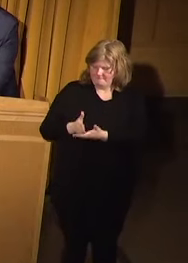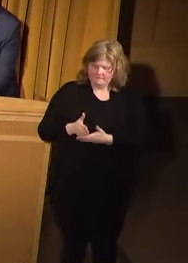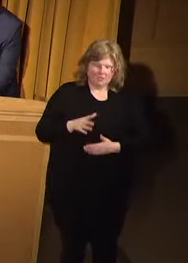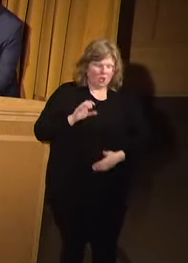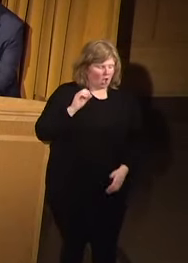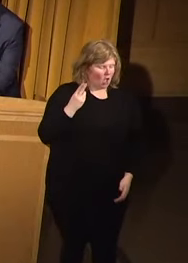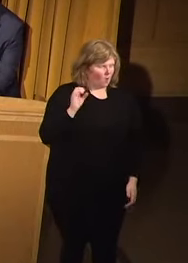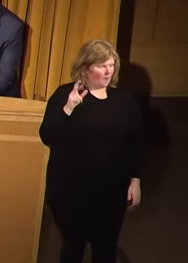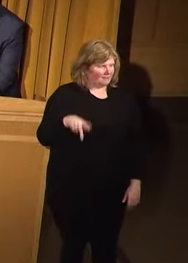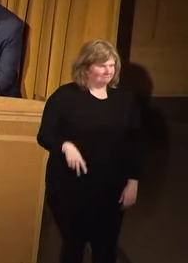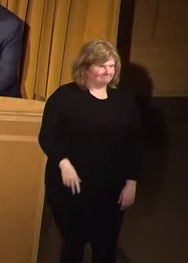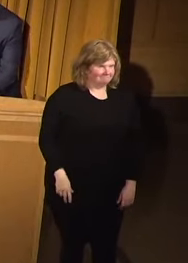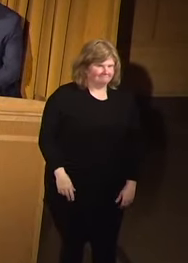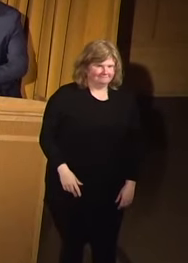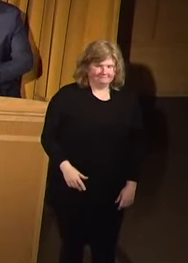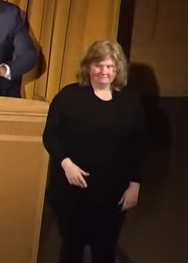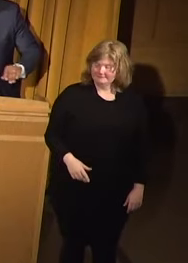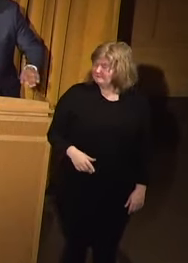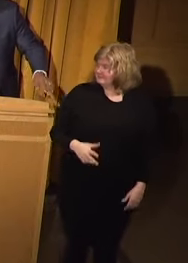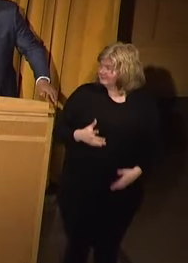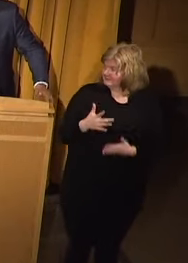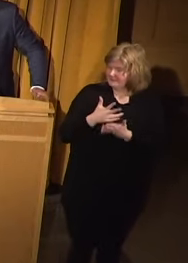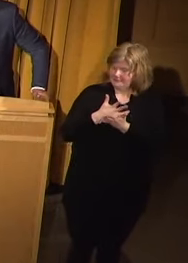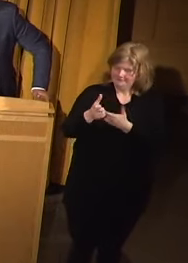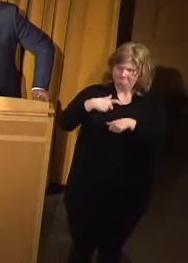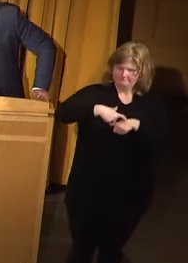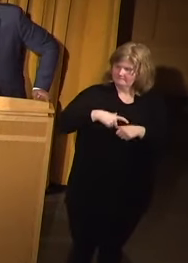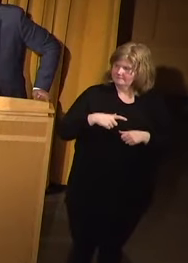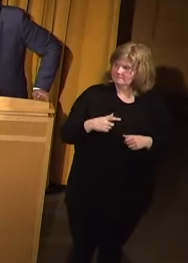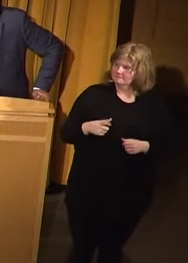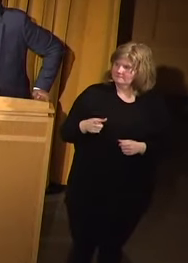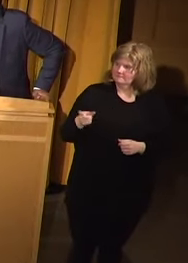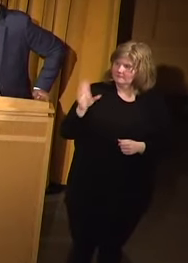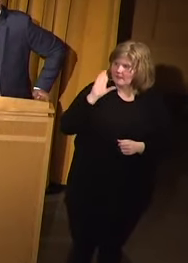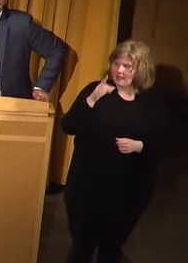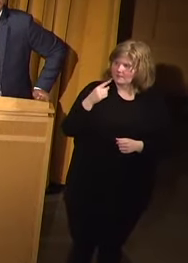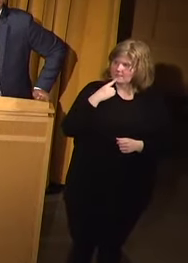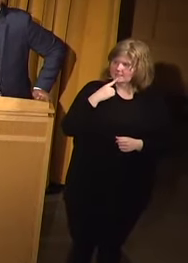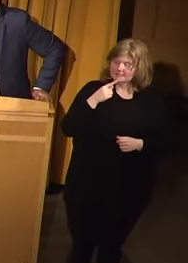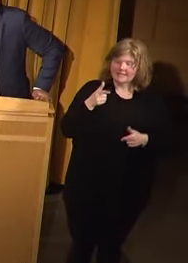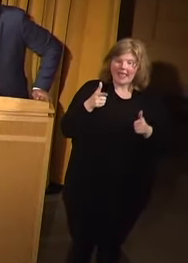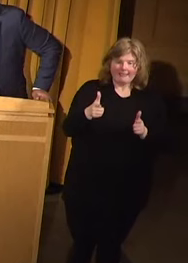Oh, OK. I'm I'm teasing, I'm teasing. I'm say let the community